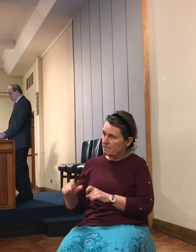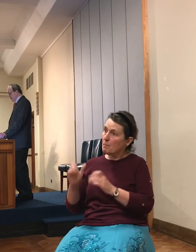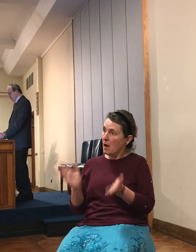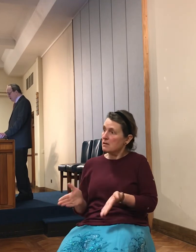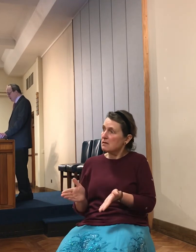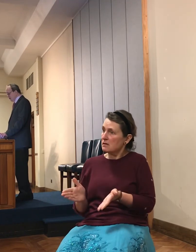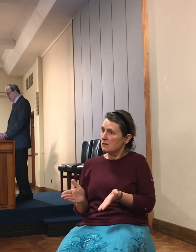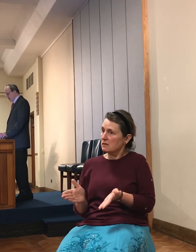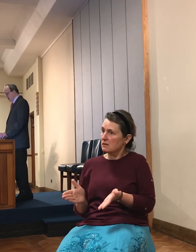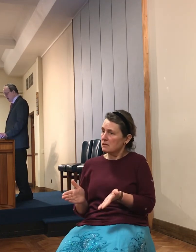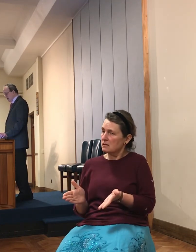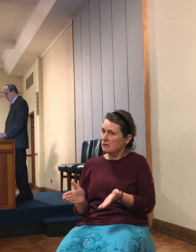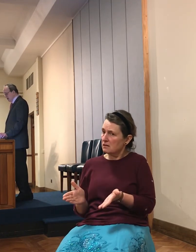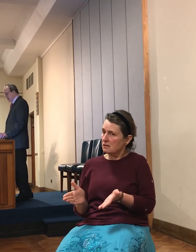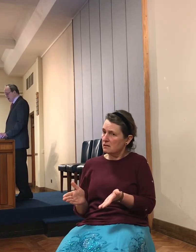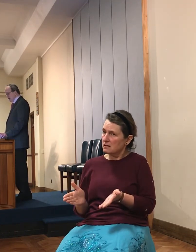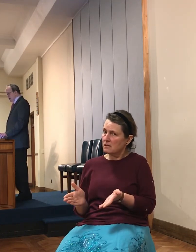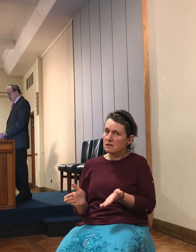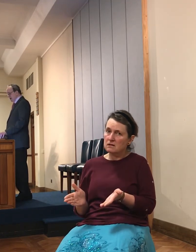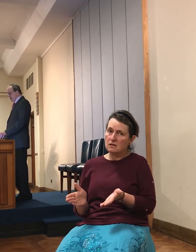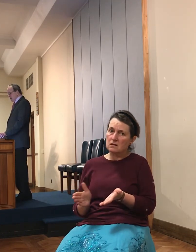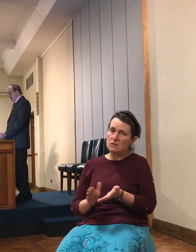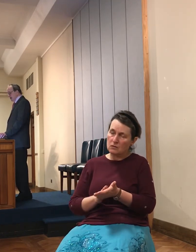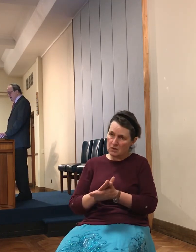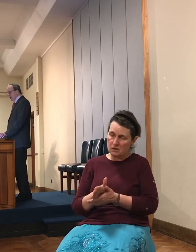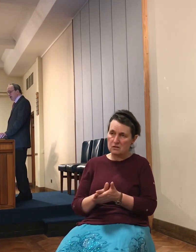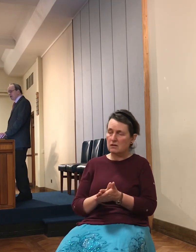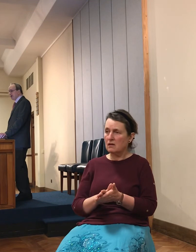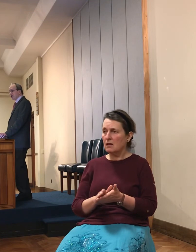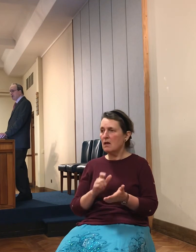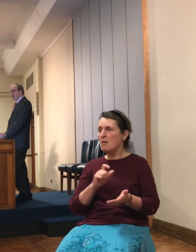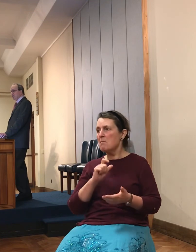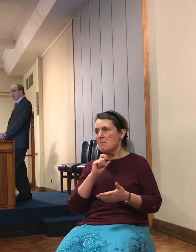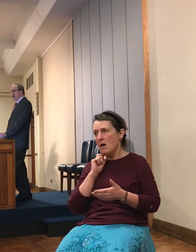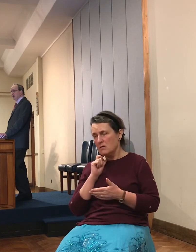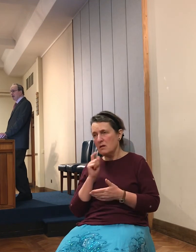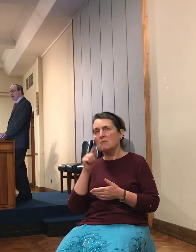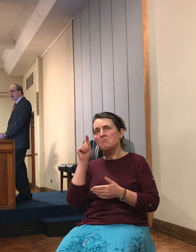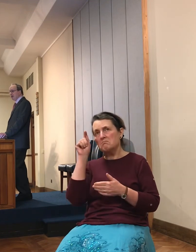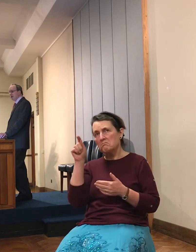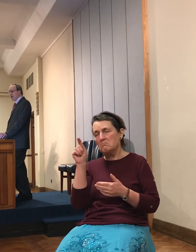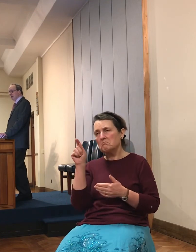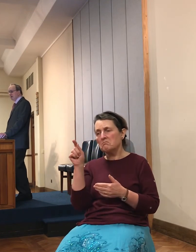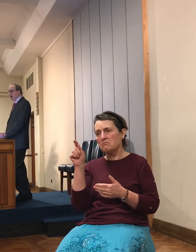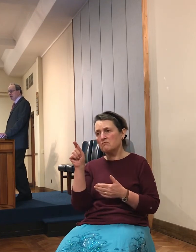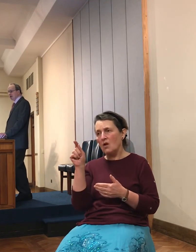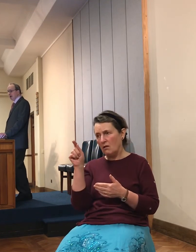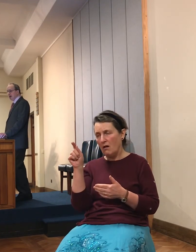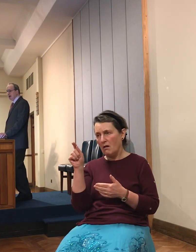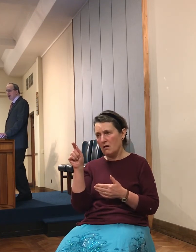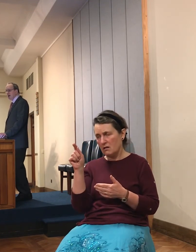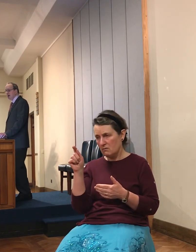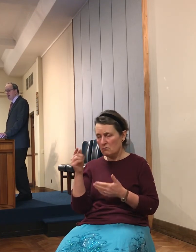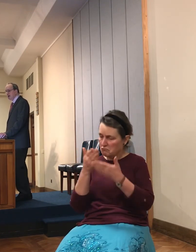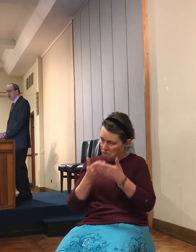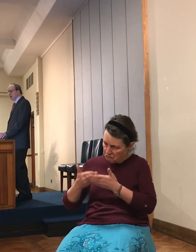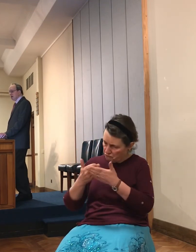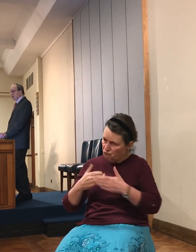When the preacher is preparing his ministry,